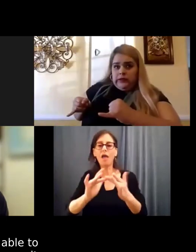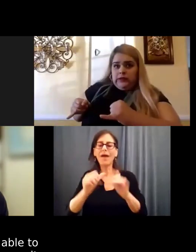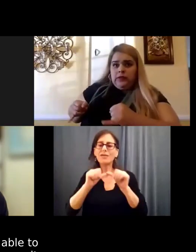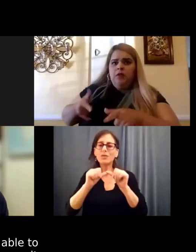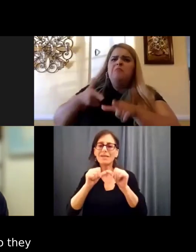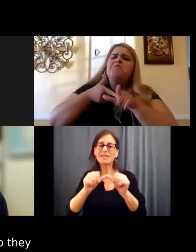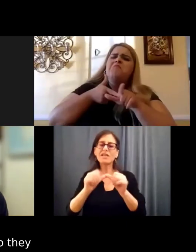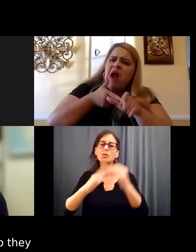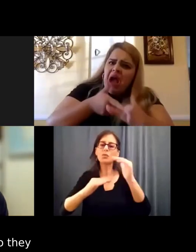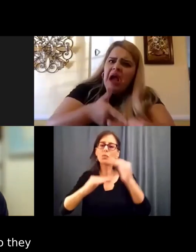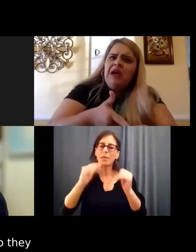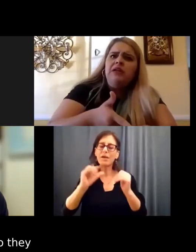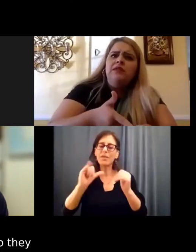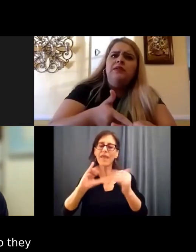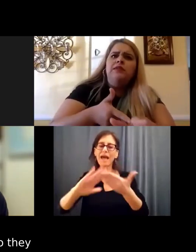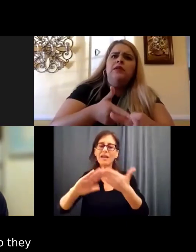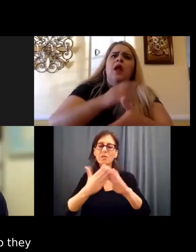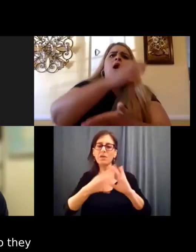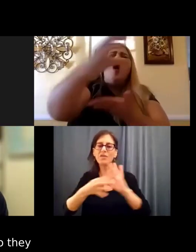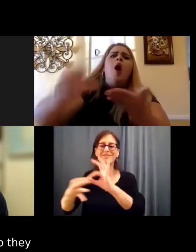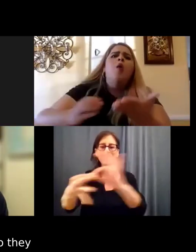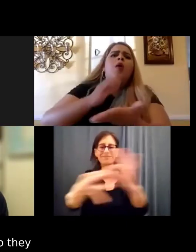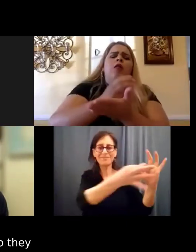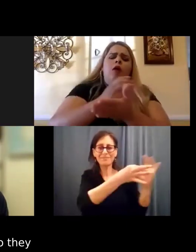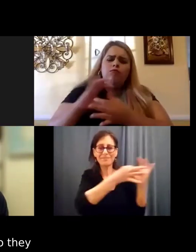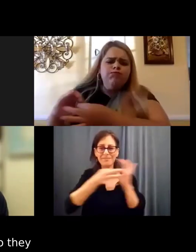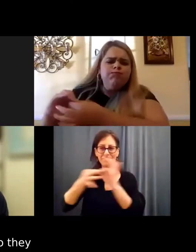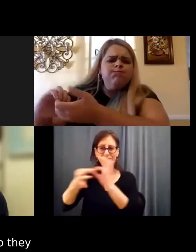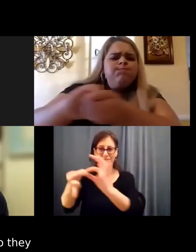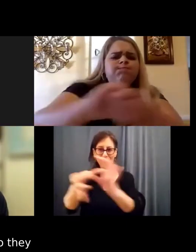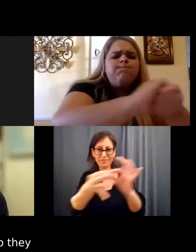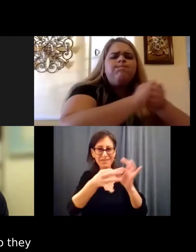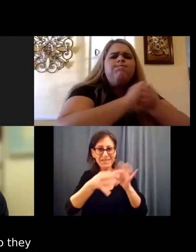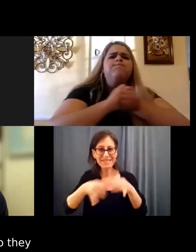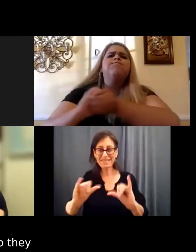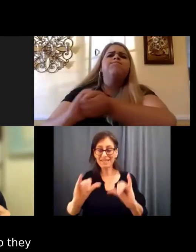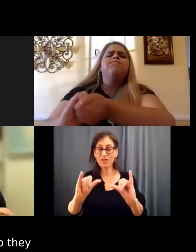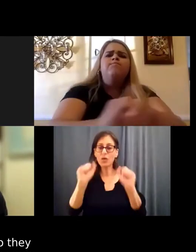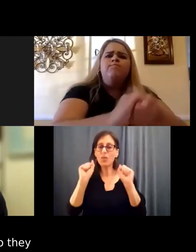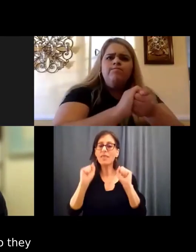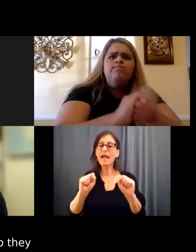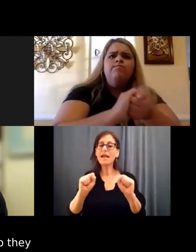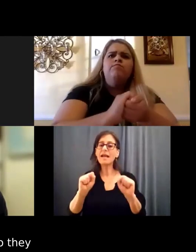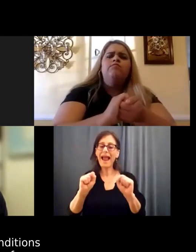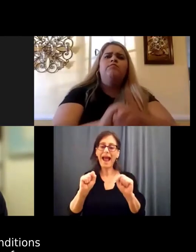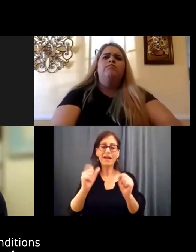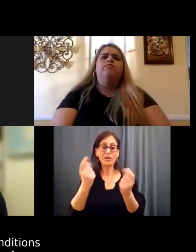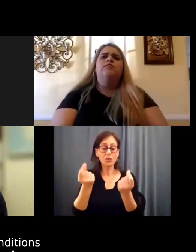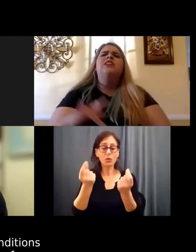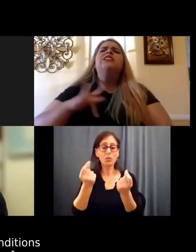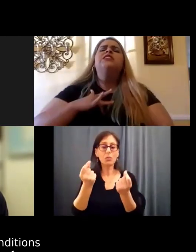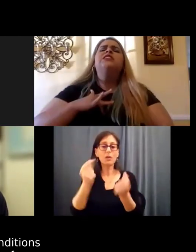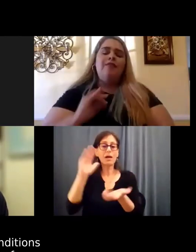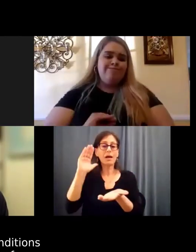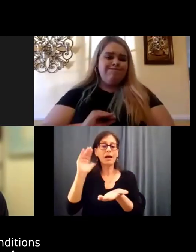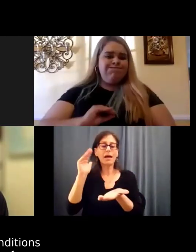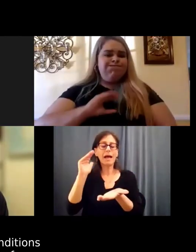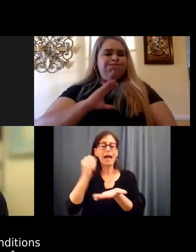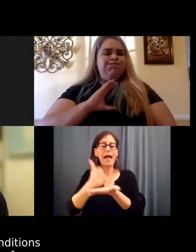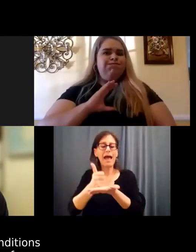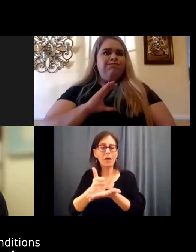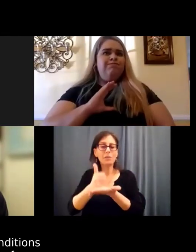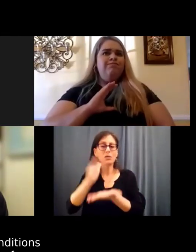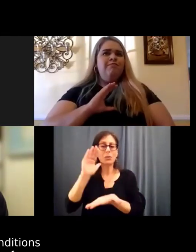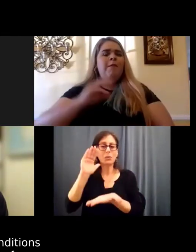the community feeling of belonging so that they could begin to alleviate some of the mental